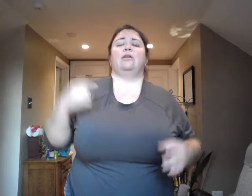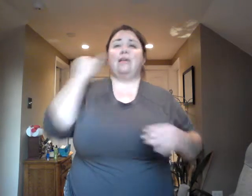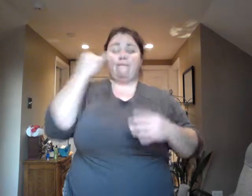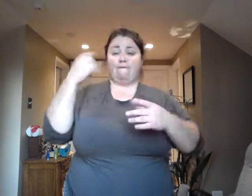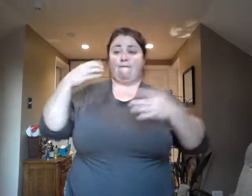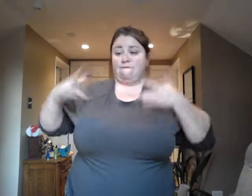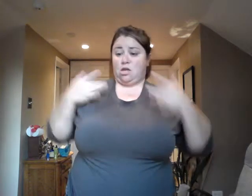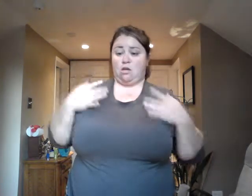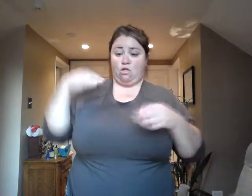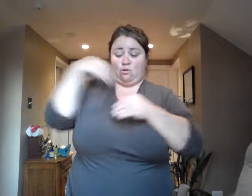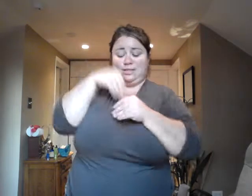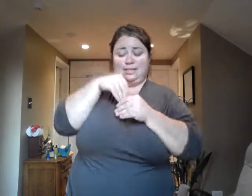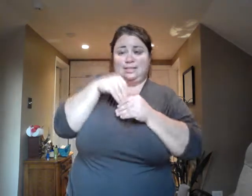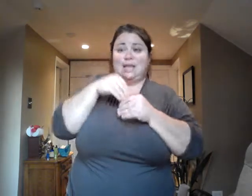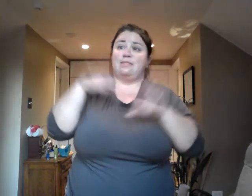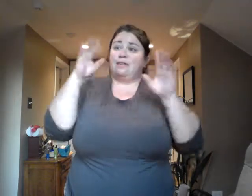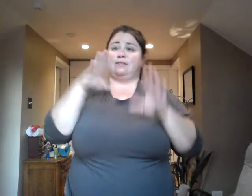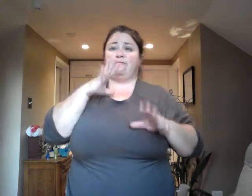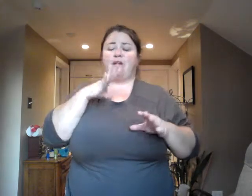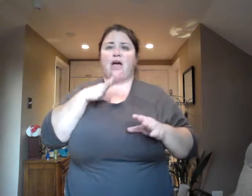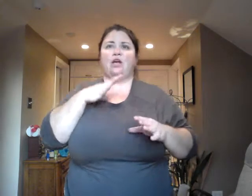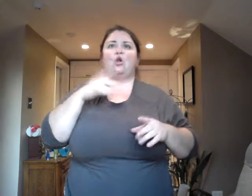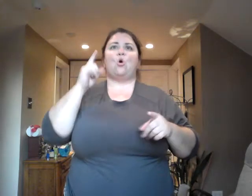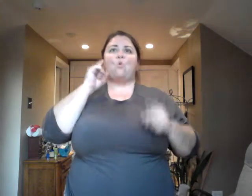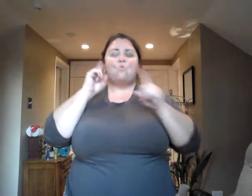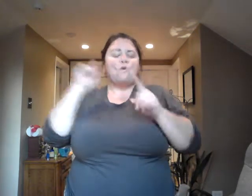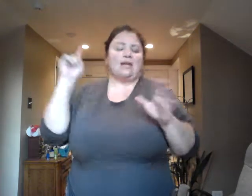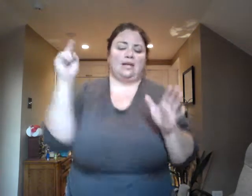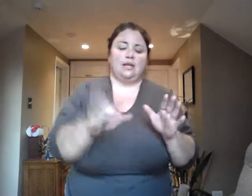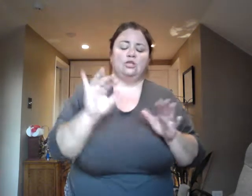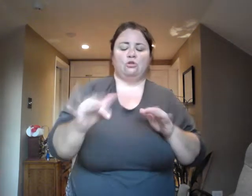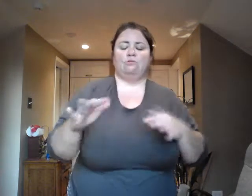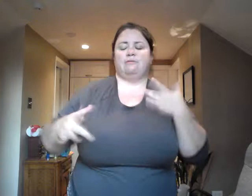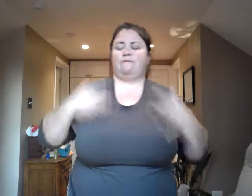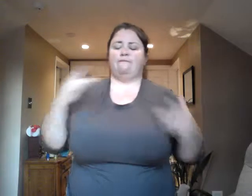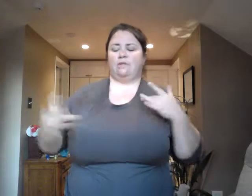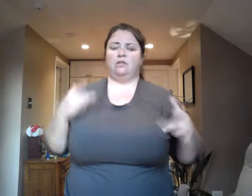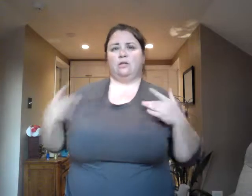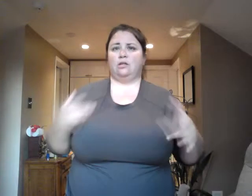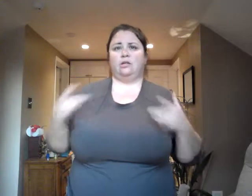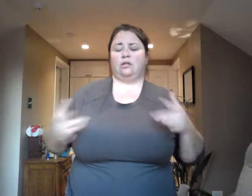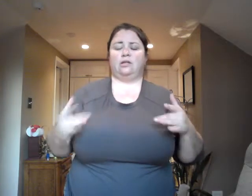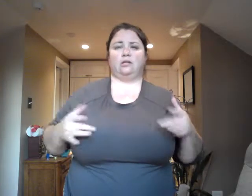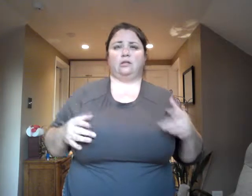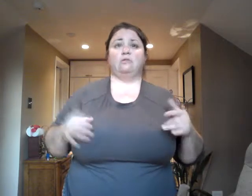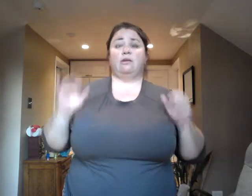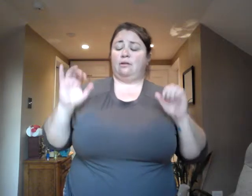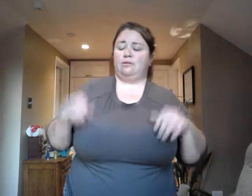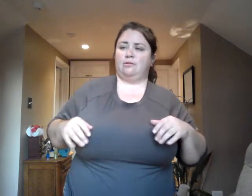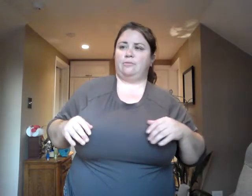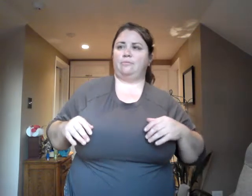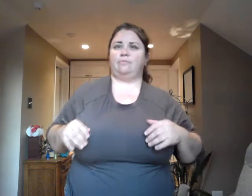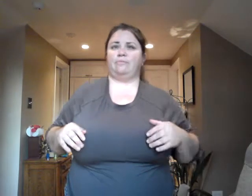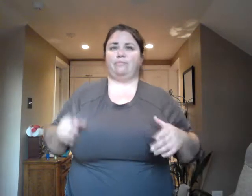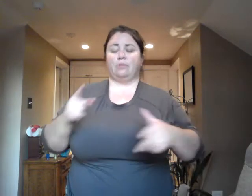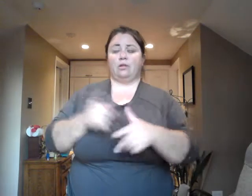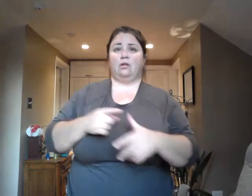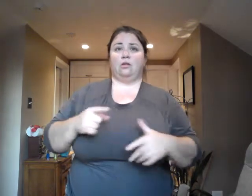fear. Fear of failure, fear of being hurt, fear of being humiliated, fear of not having enough money,